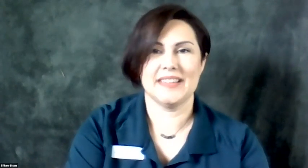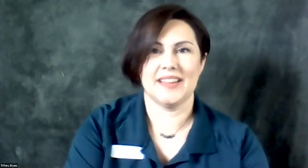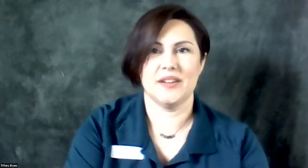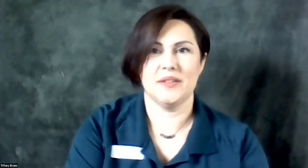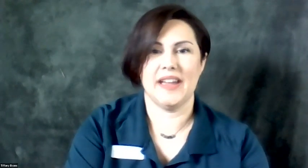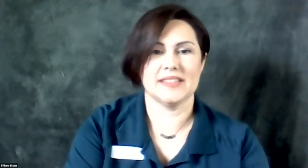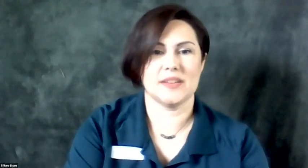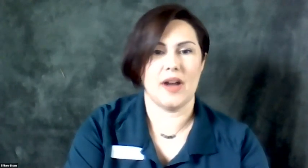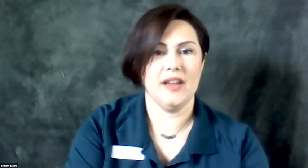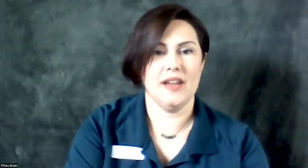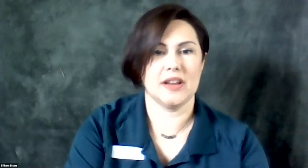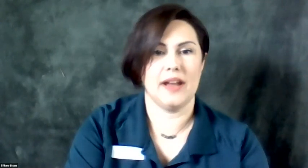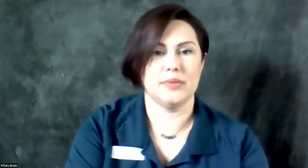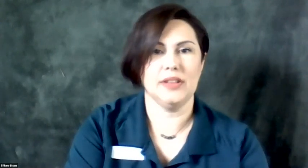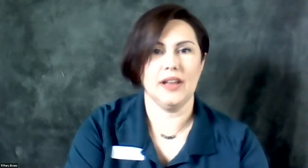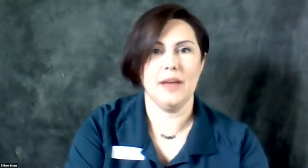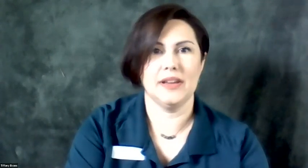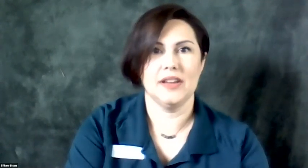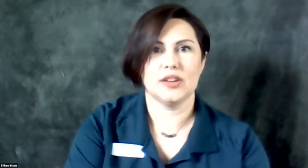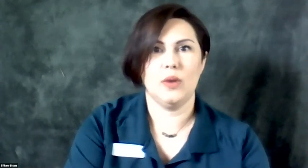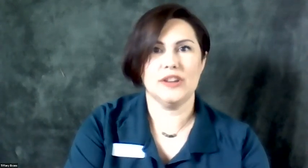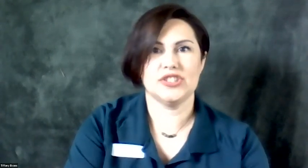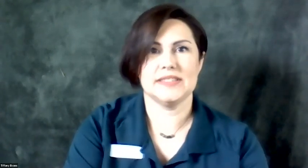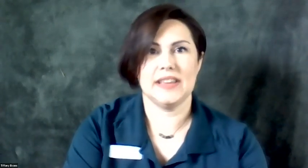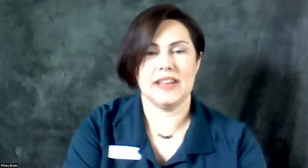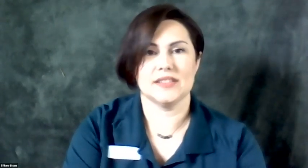Okay. So I'm going to go ahead and pull up questions and answers.